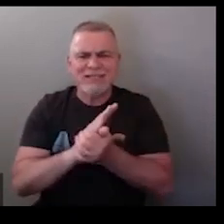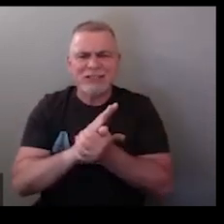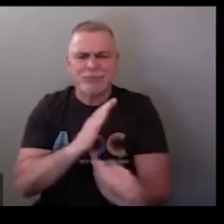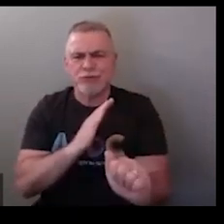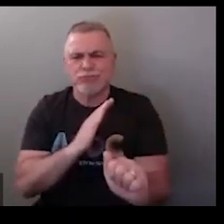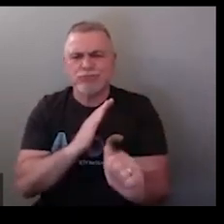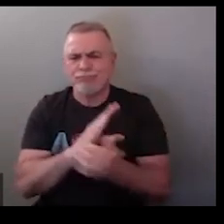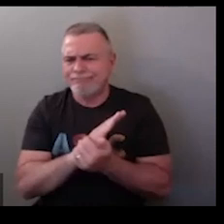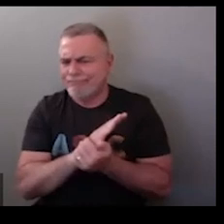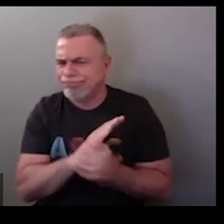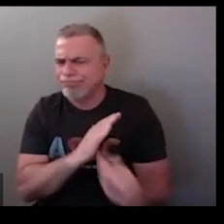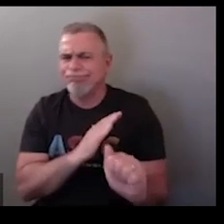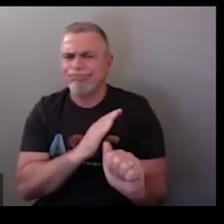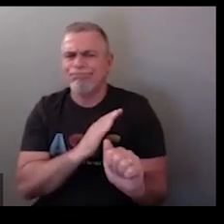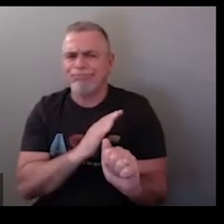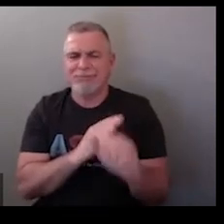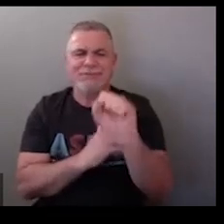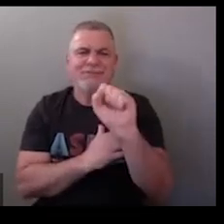also the sign for like expertise